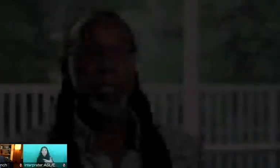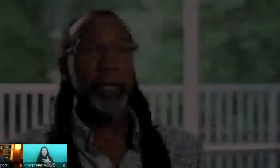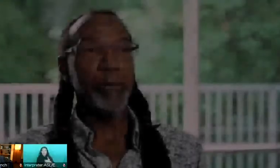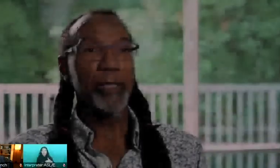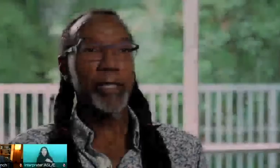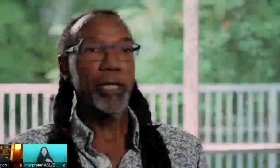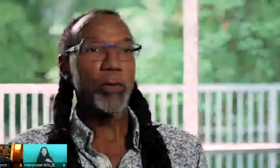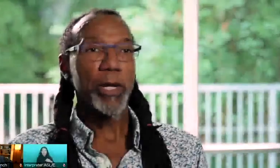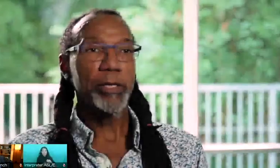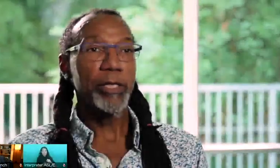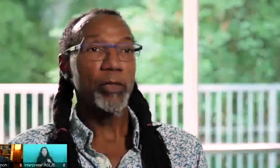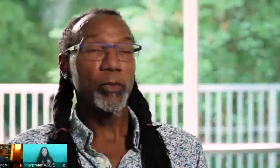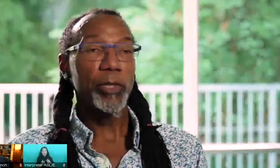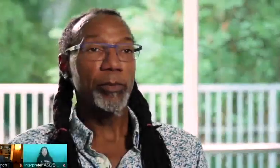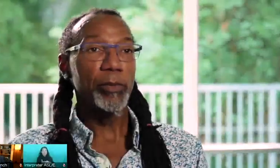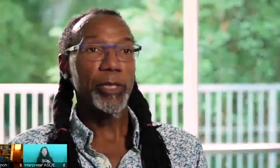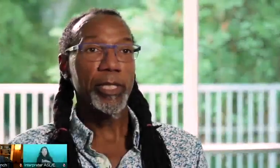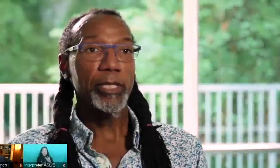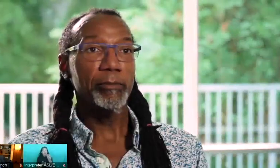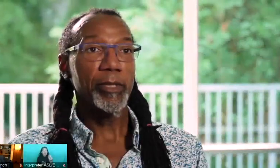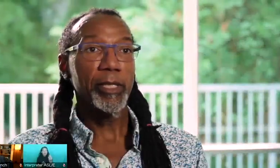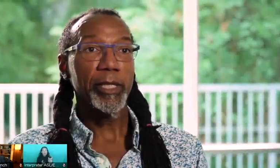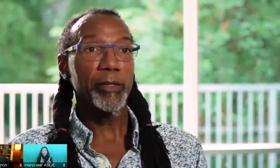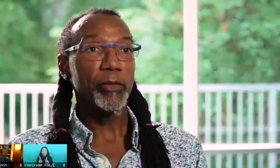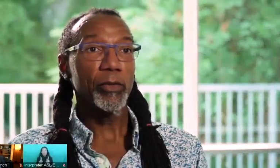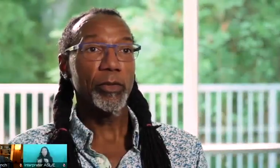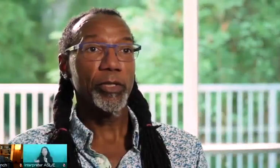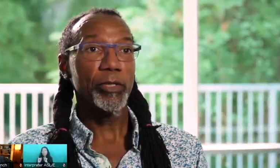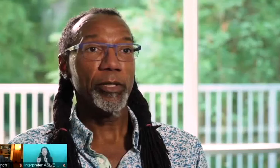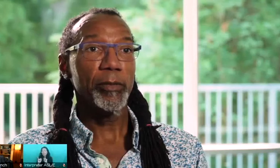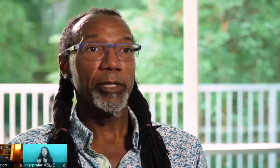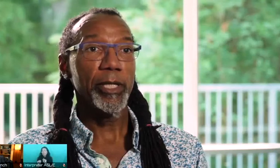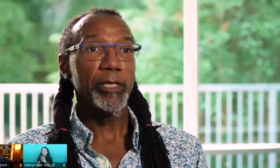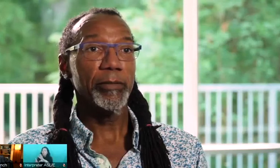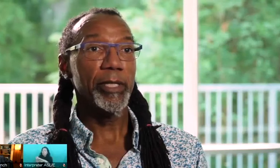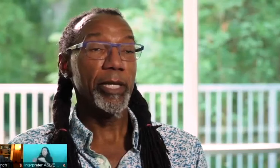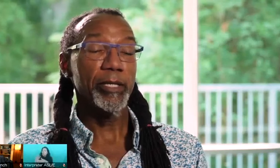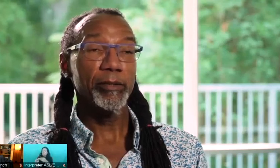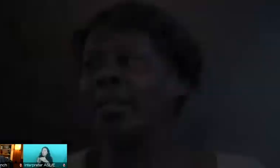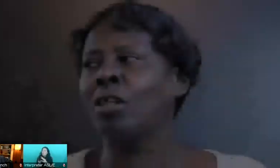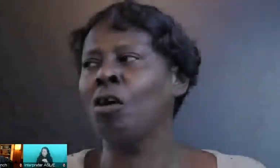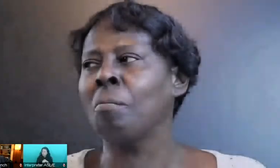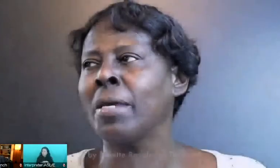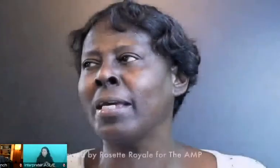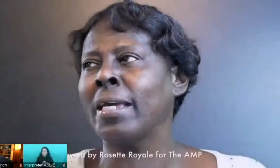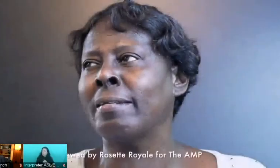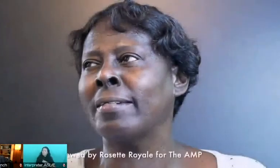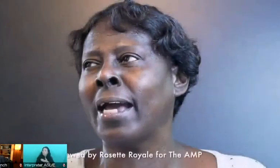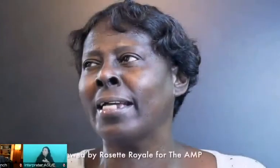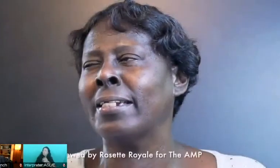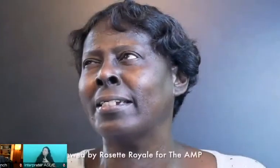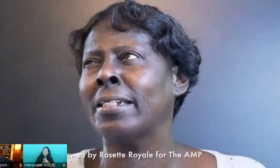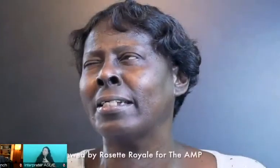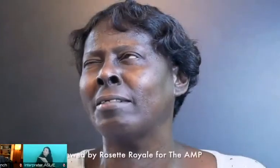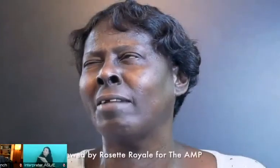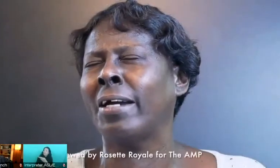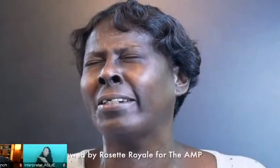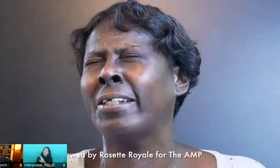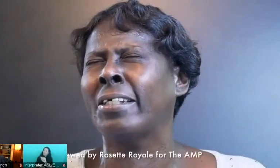Pathway. And that means I go out and interview people and collect their stories talking about HIV, AIDS. They told me in